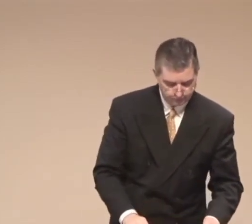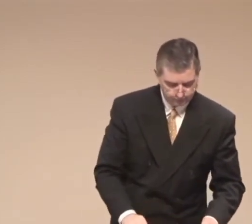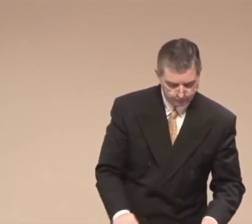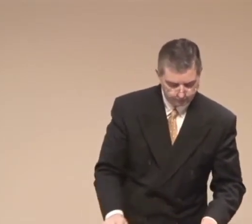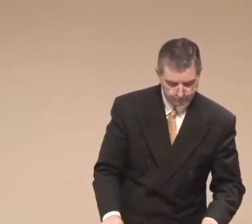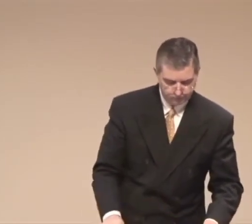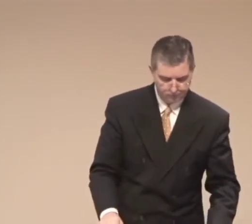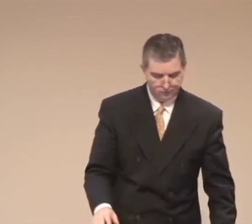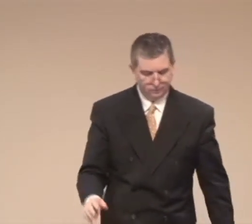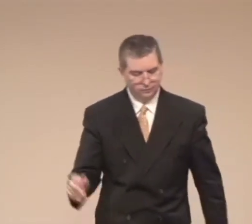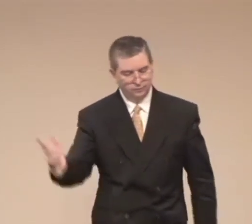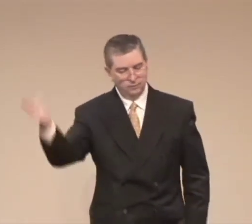chapter 23.